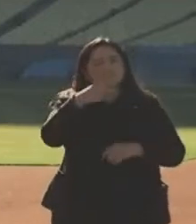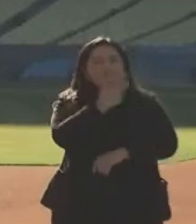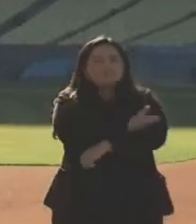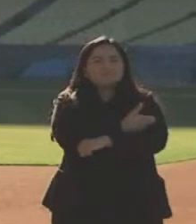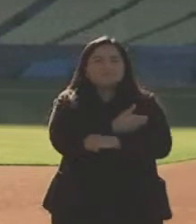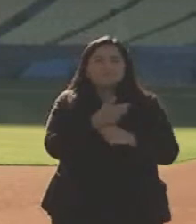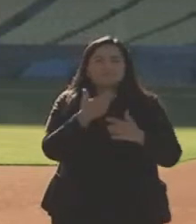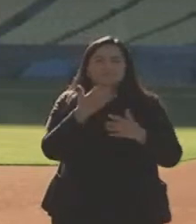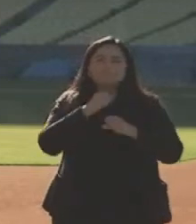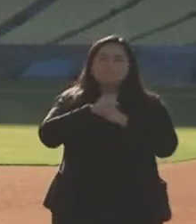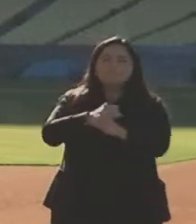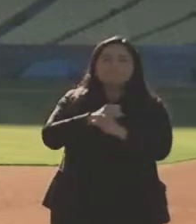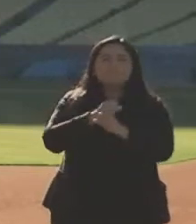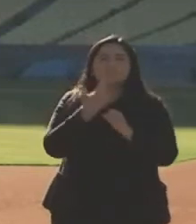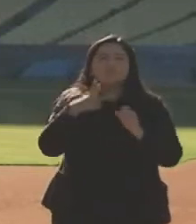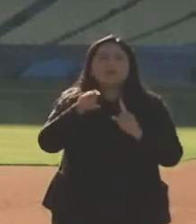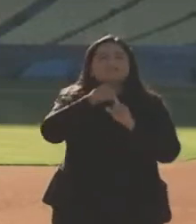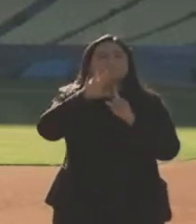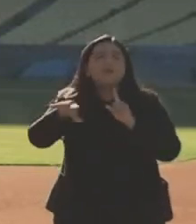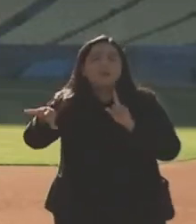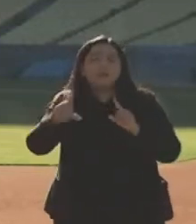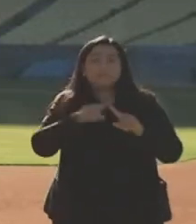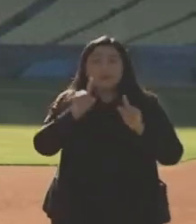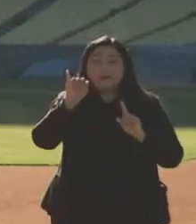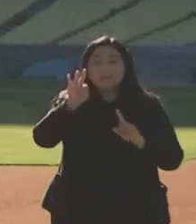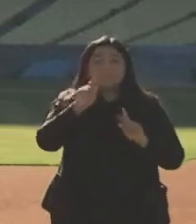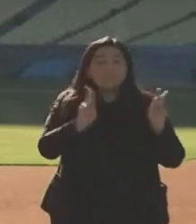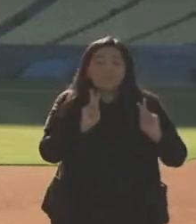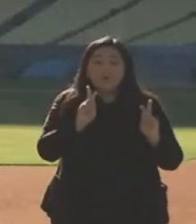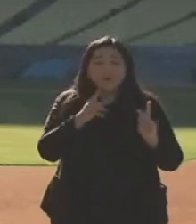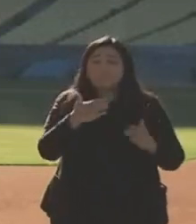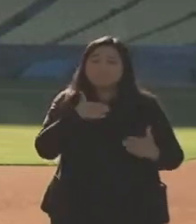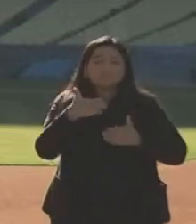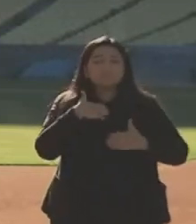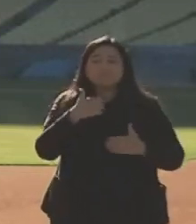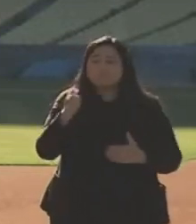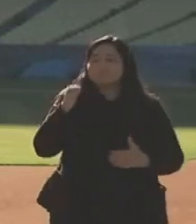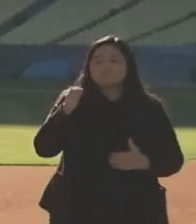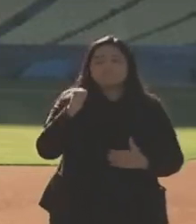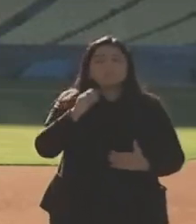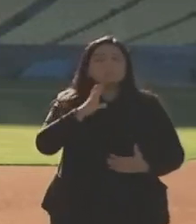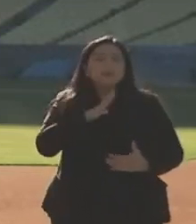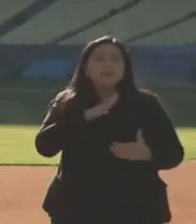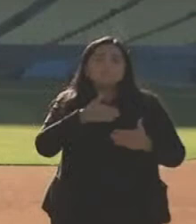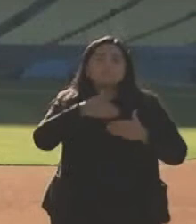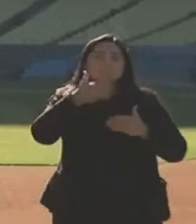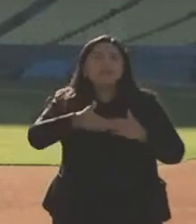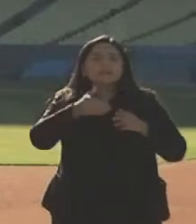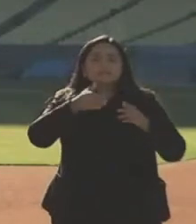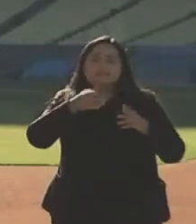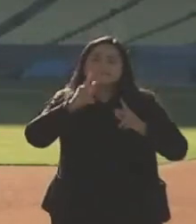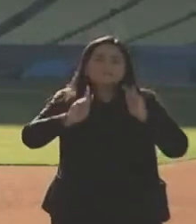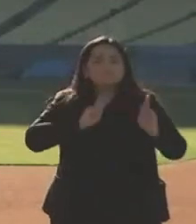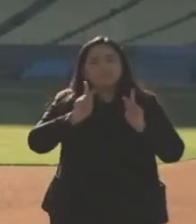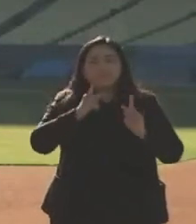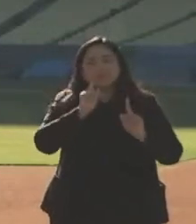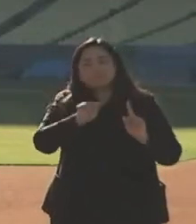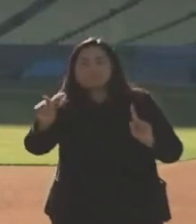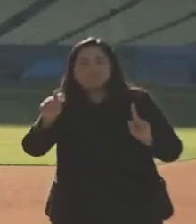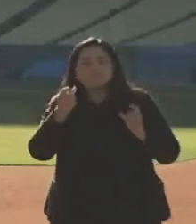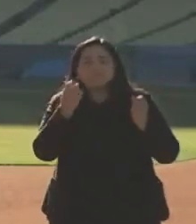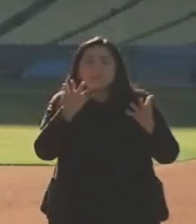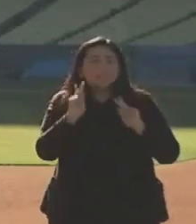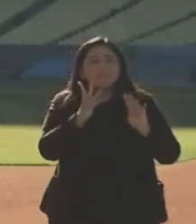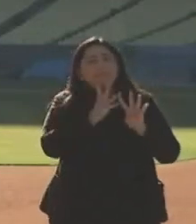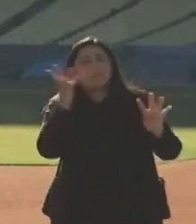But early on, if folks are saying no and have a declination form, move on to the next folks. And there's a lot of people waiting